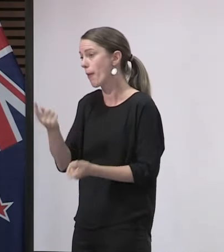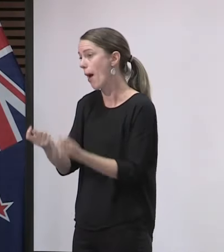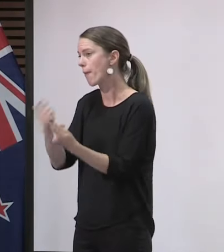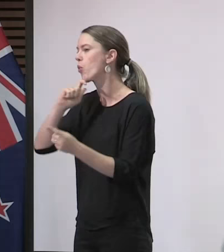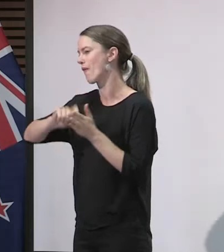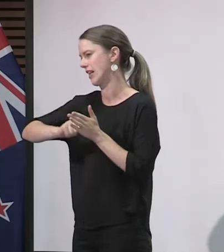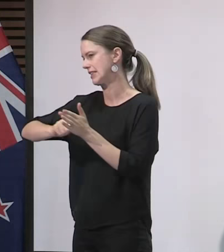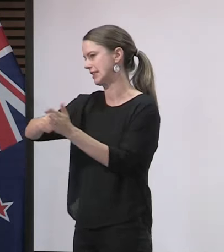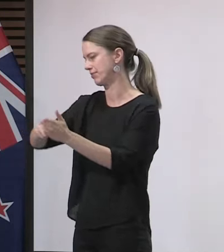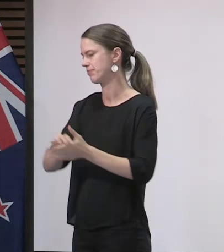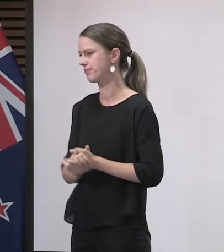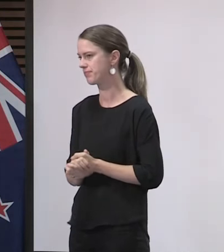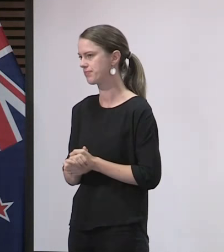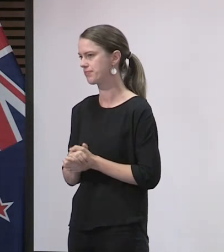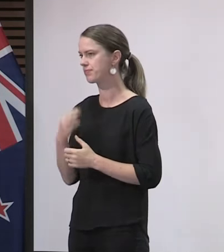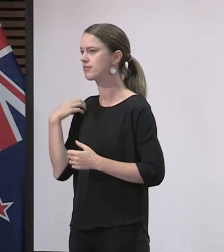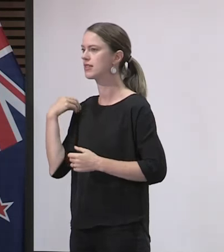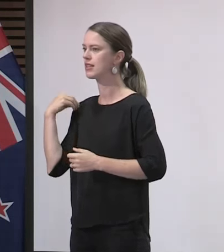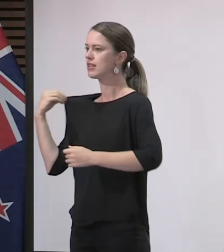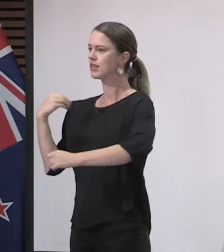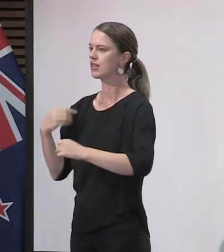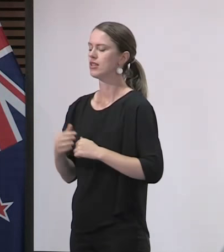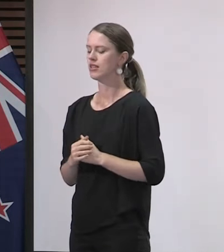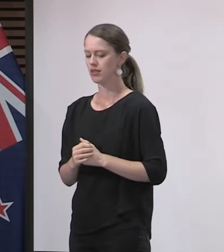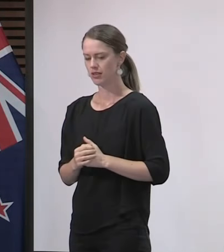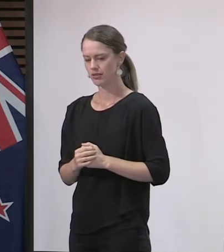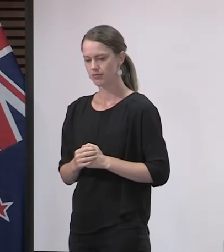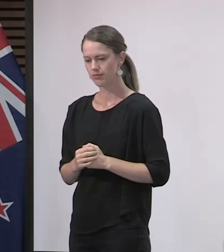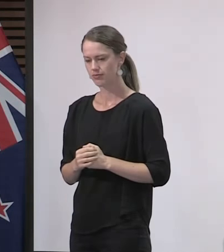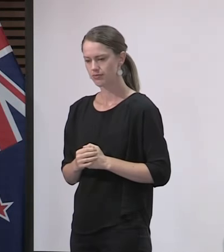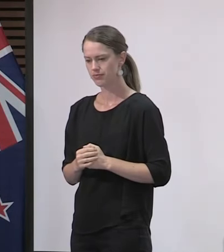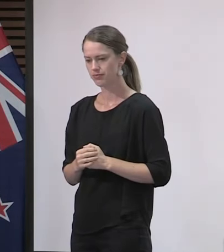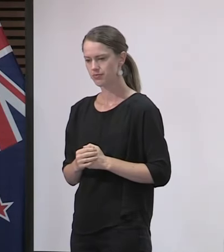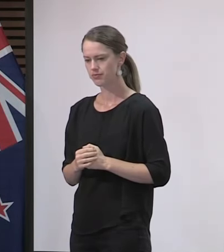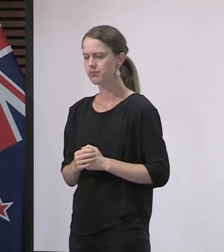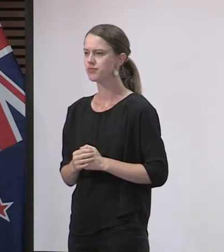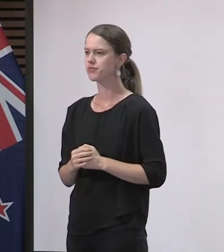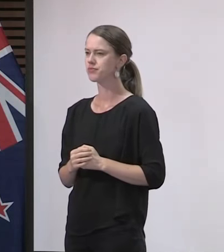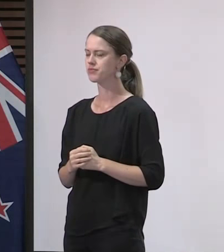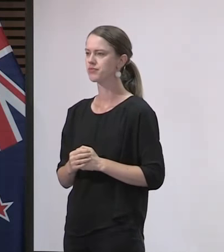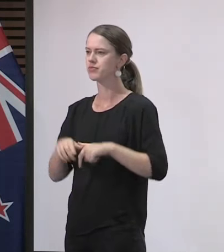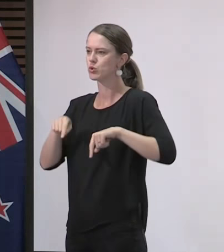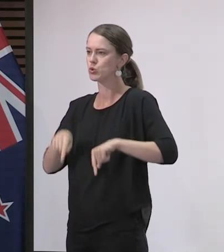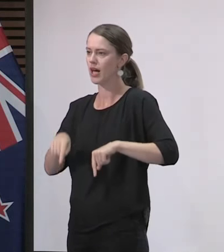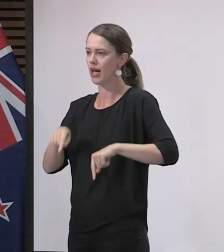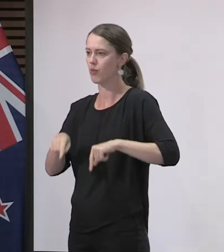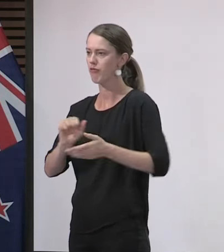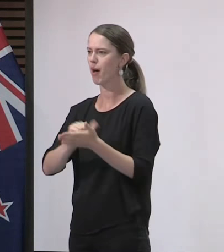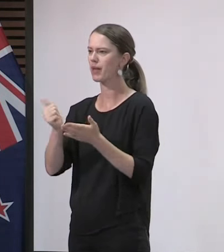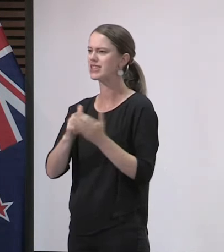And also today we've published draft standards and the related specifications